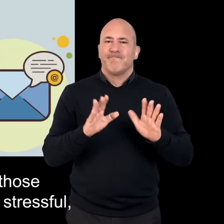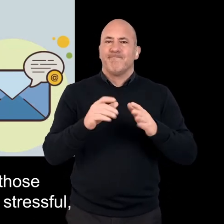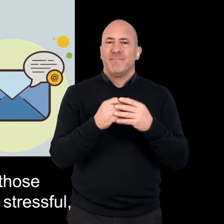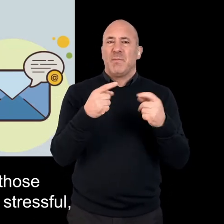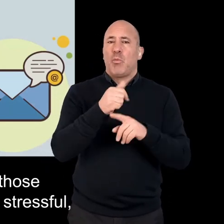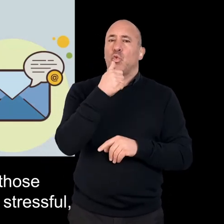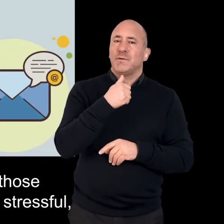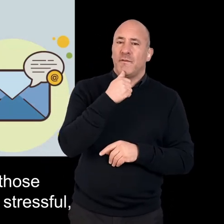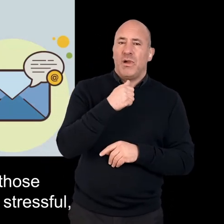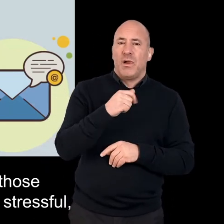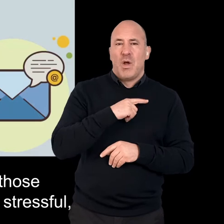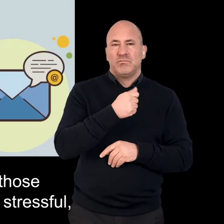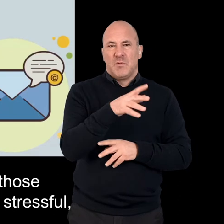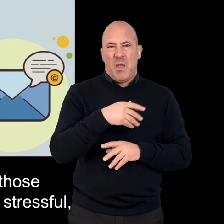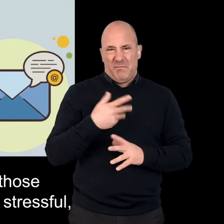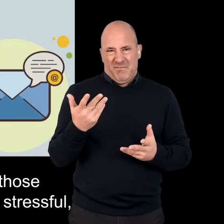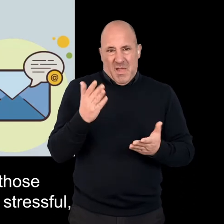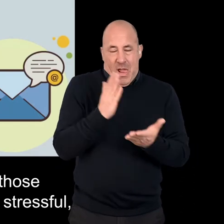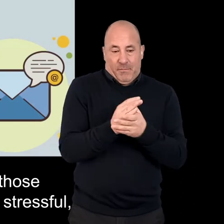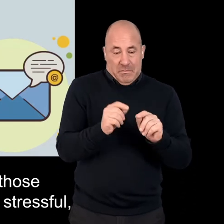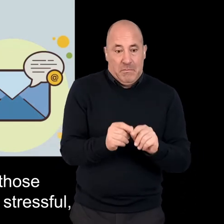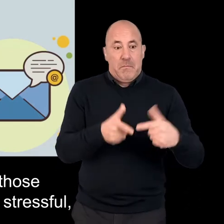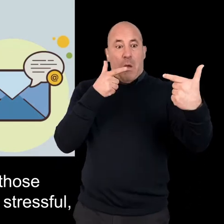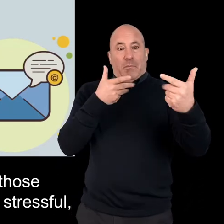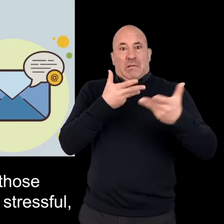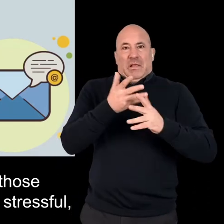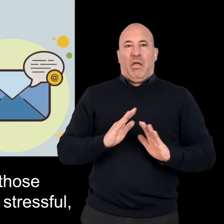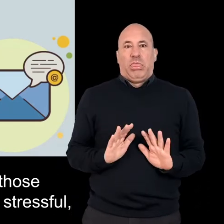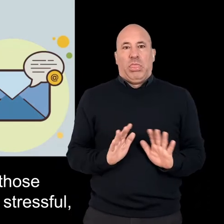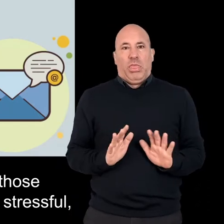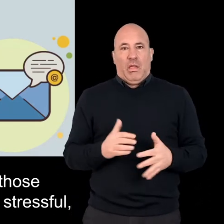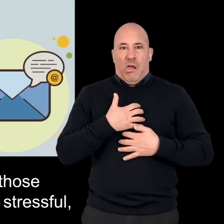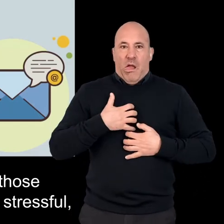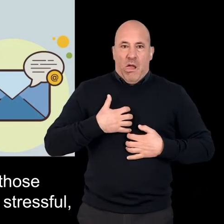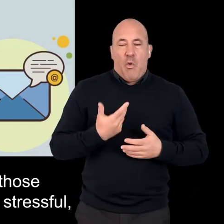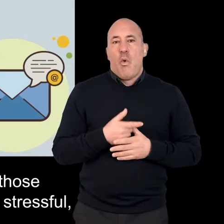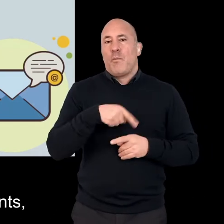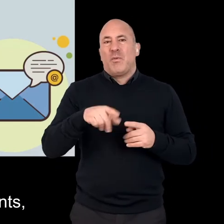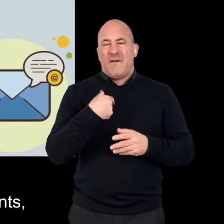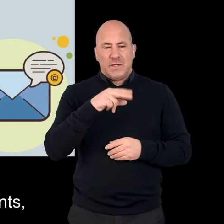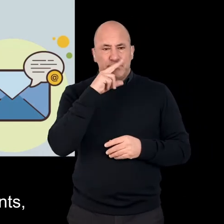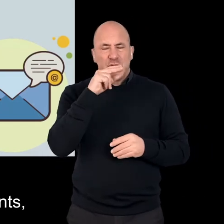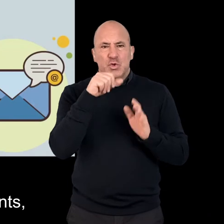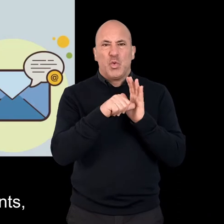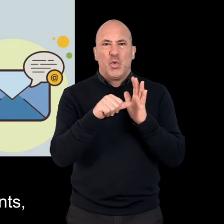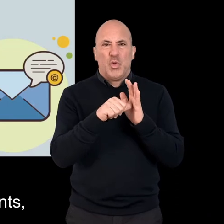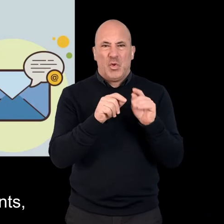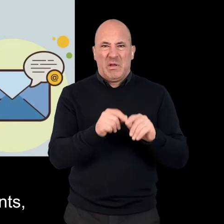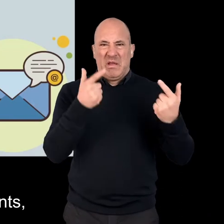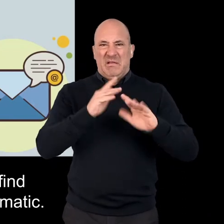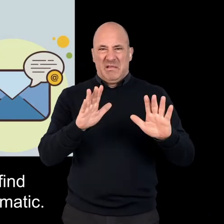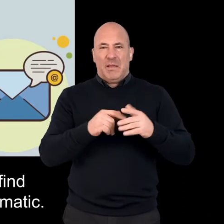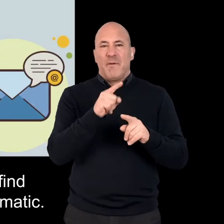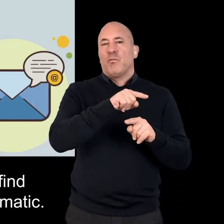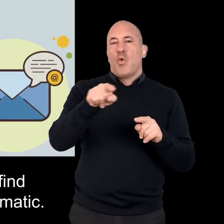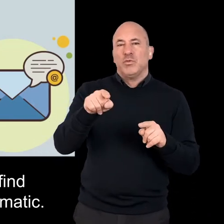It may nevertheless be useful to those who find live social interactions more stressful or those with speech impairments,